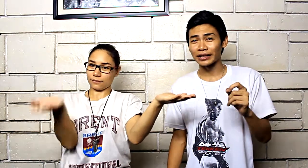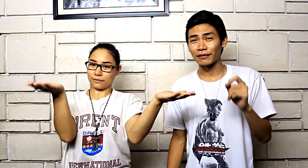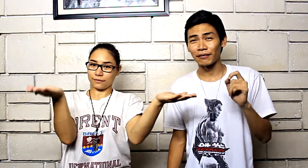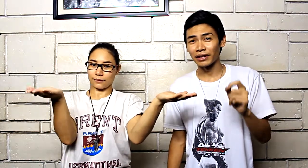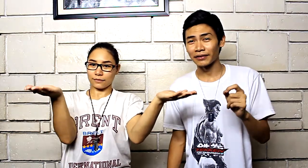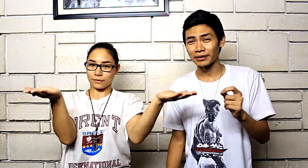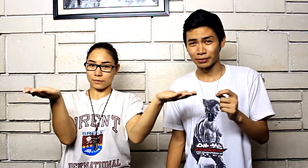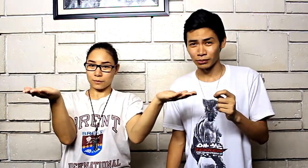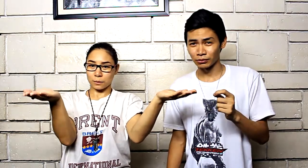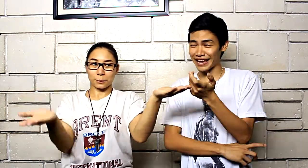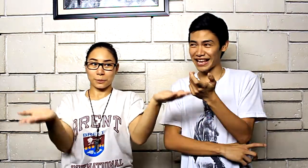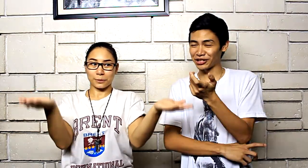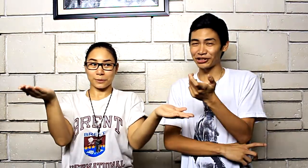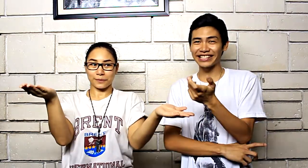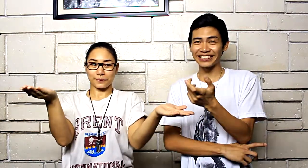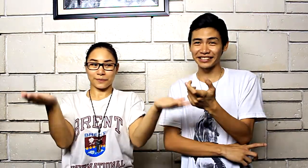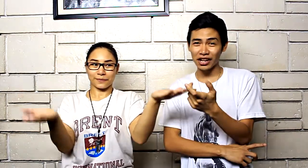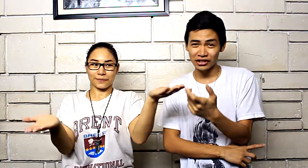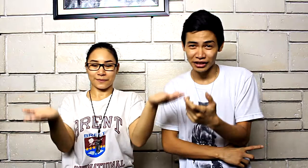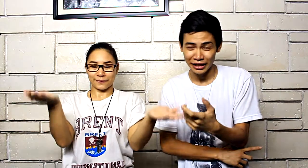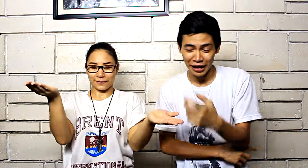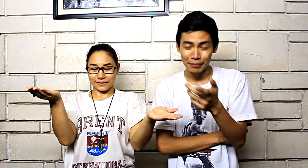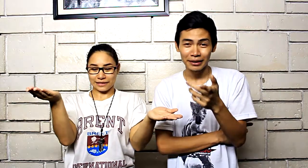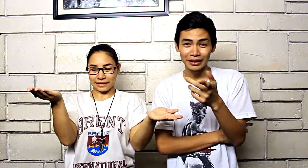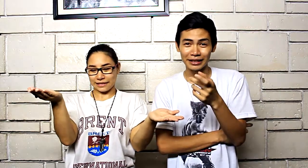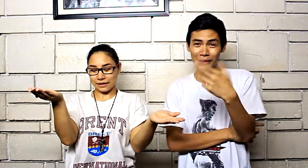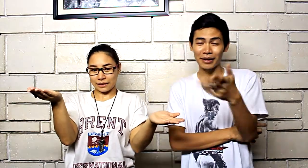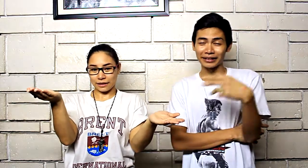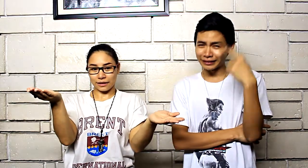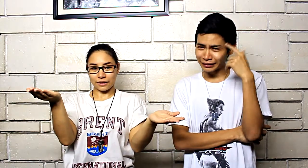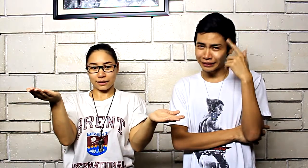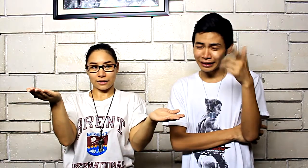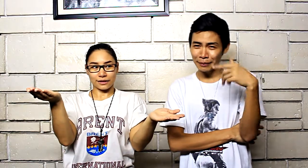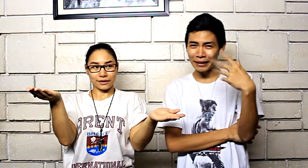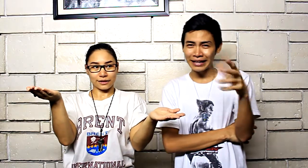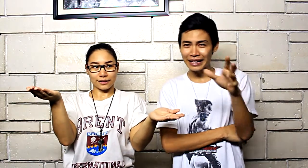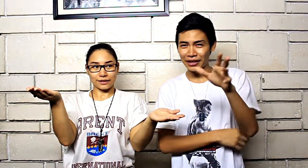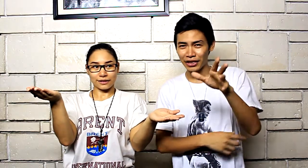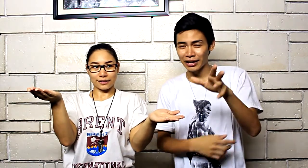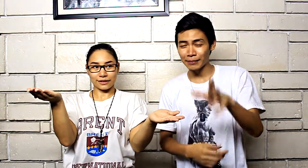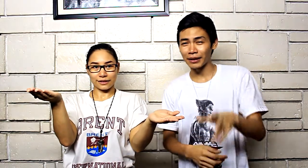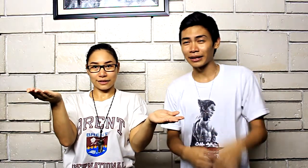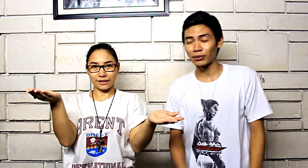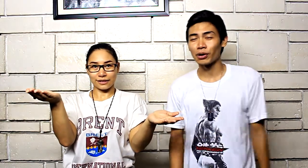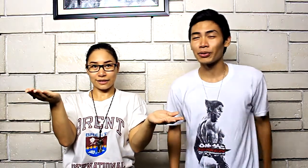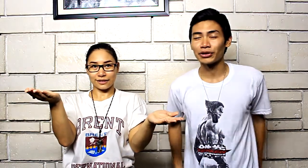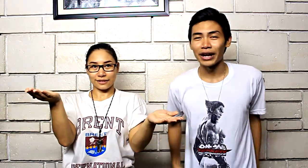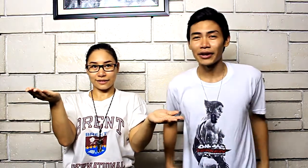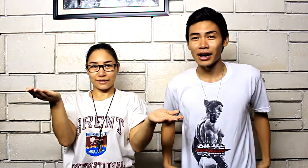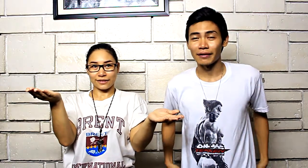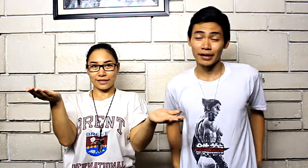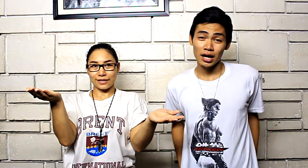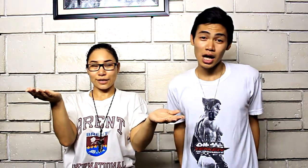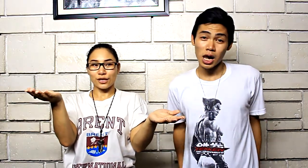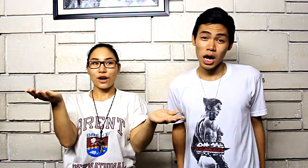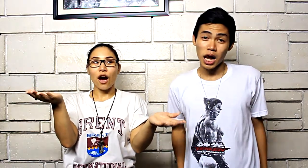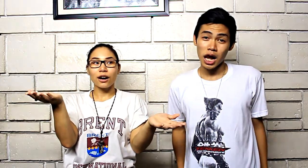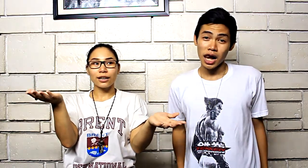flavored poo it's really disgusting but come on take a minute and think about it what would you rather have chocolate